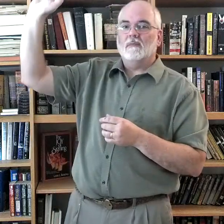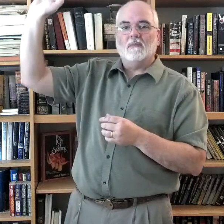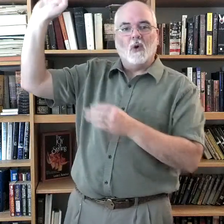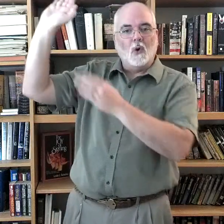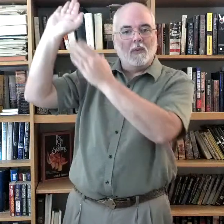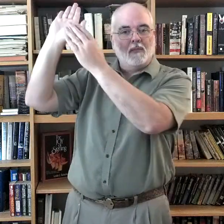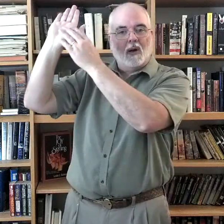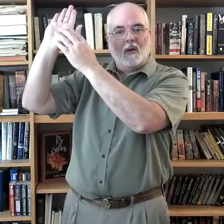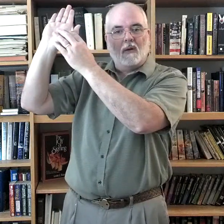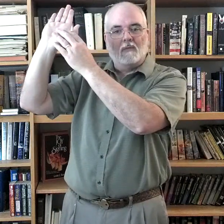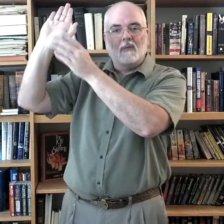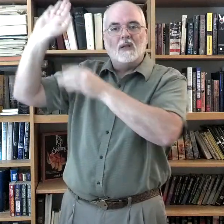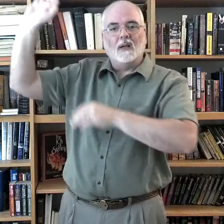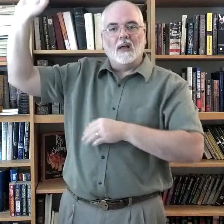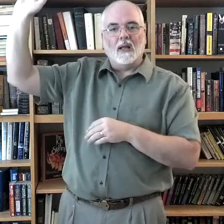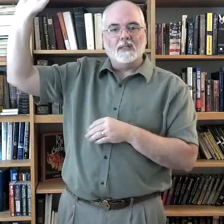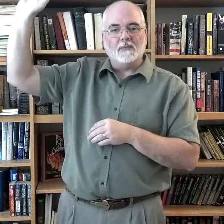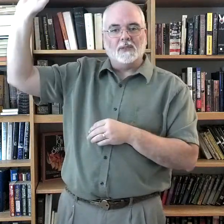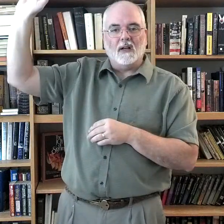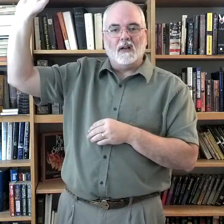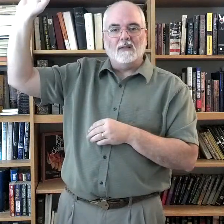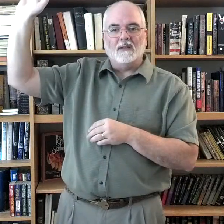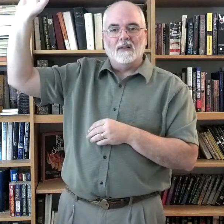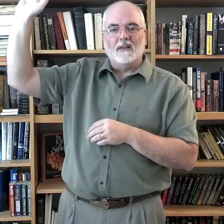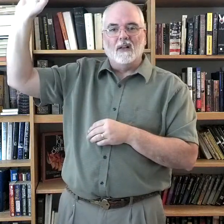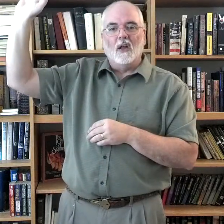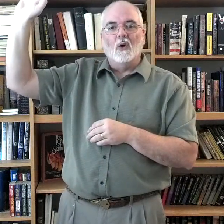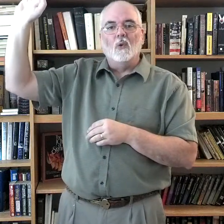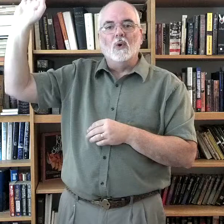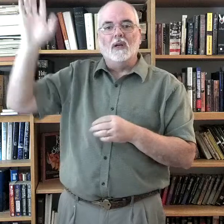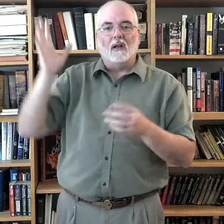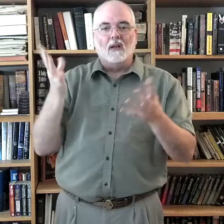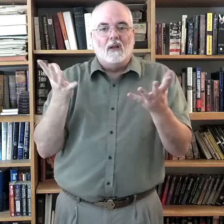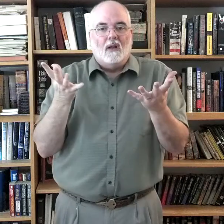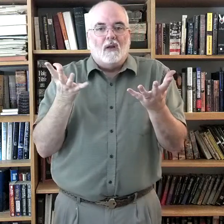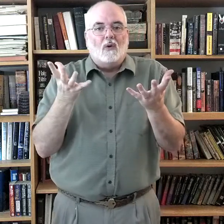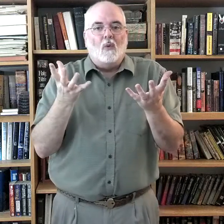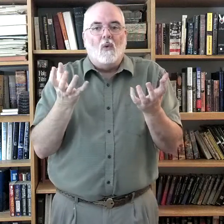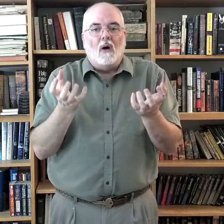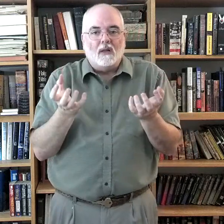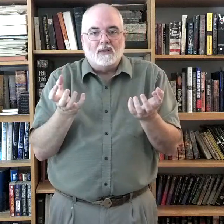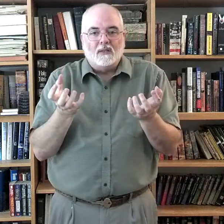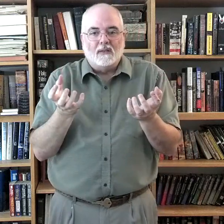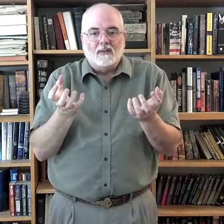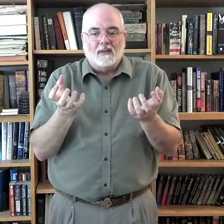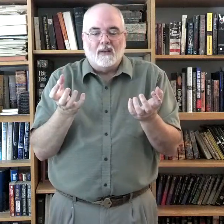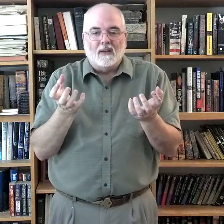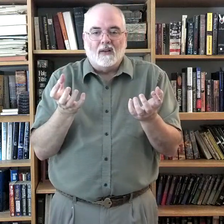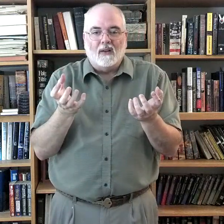Open palm. God's upstairs. Will. Wants. Okay?